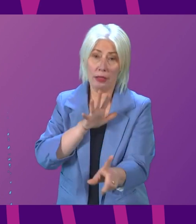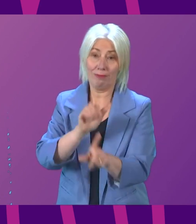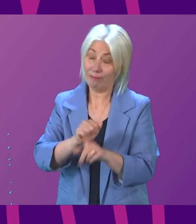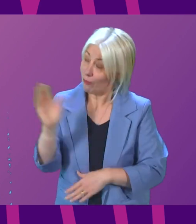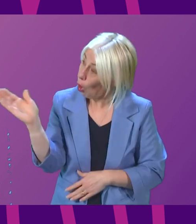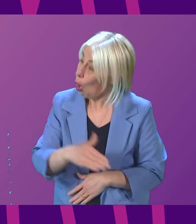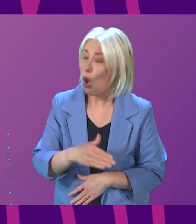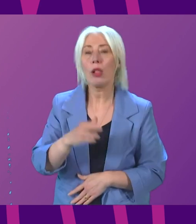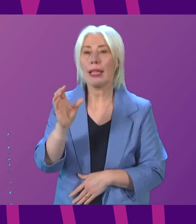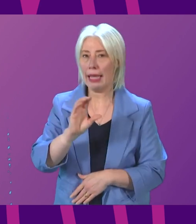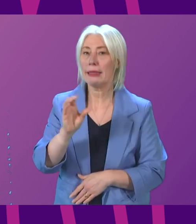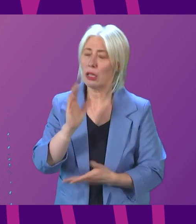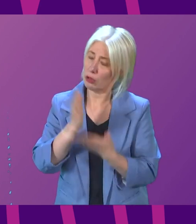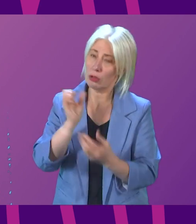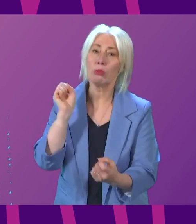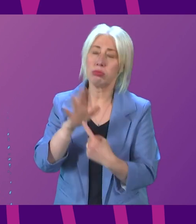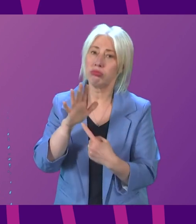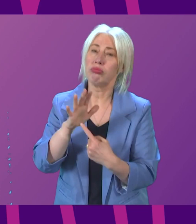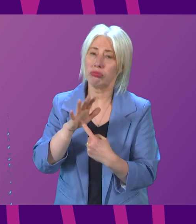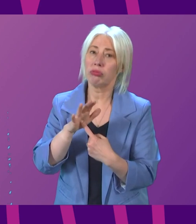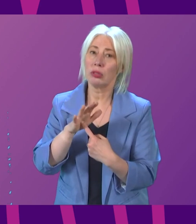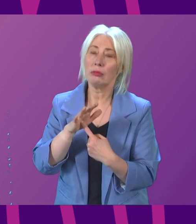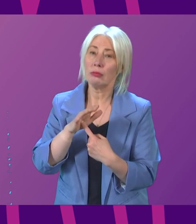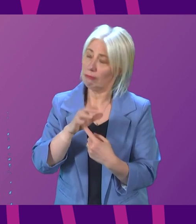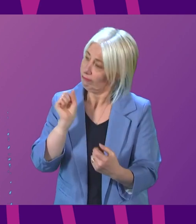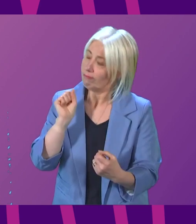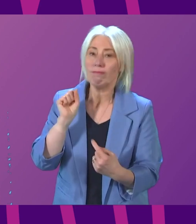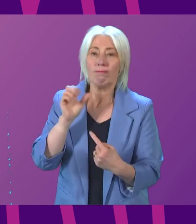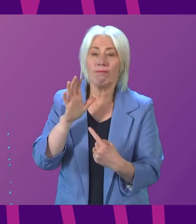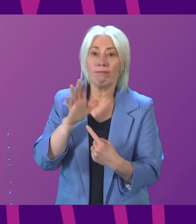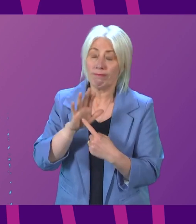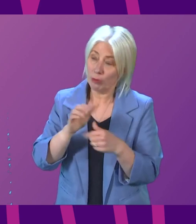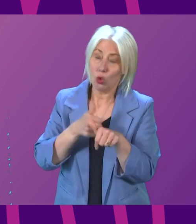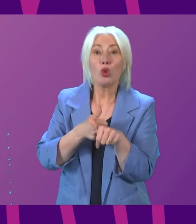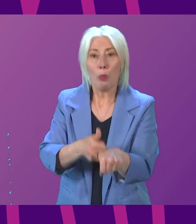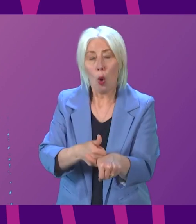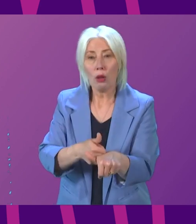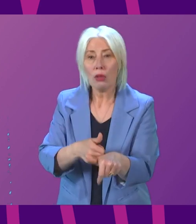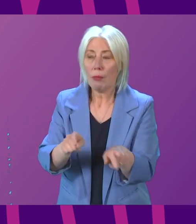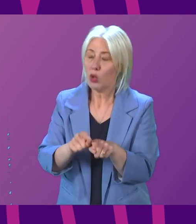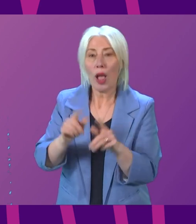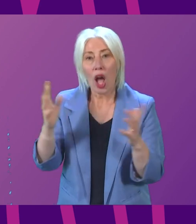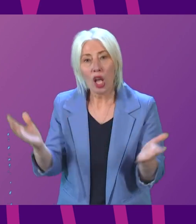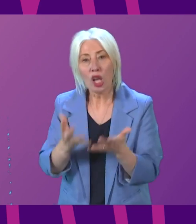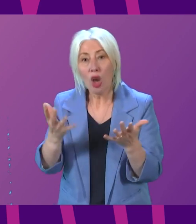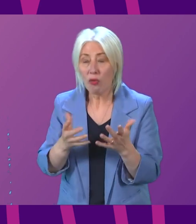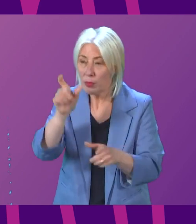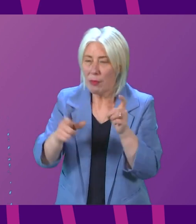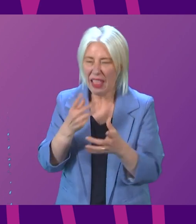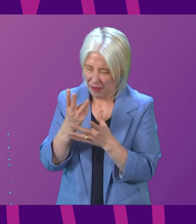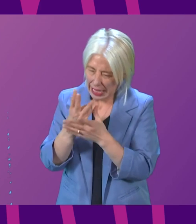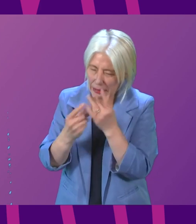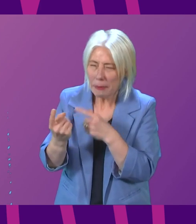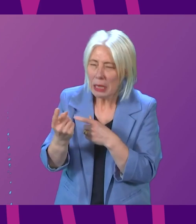all cancers is vital and it is really important that we do everything to support that, but also encourage people who have symptoms